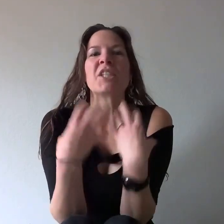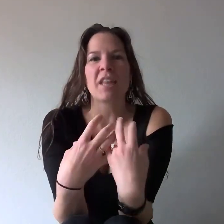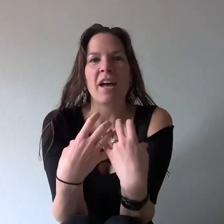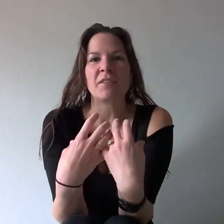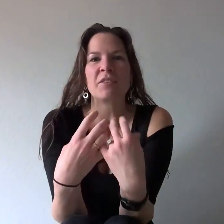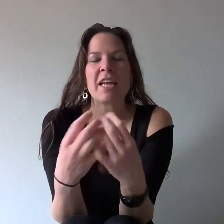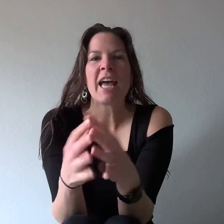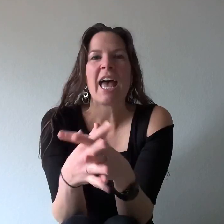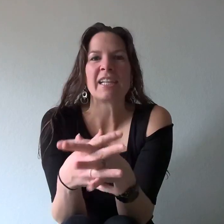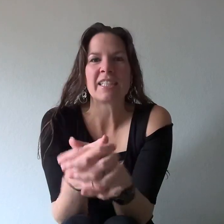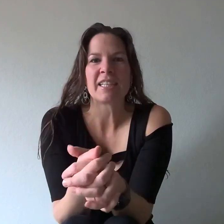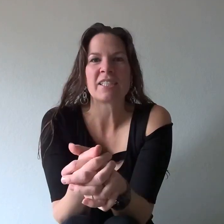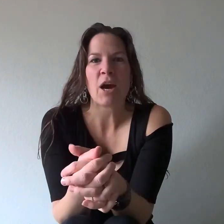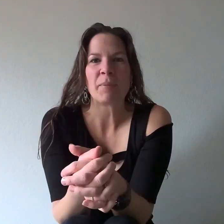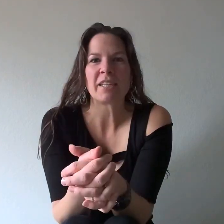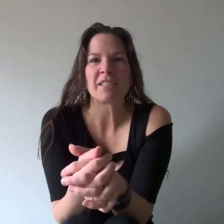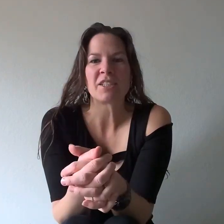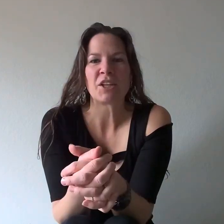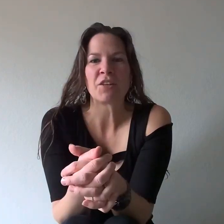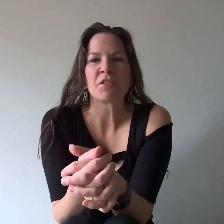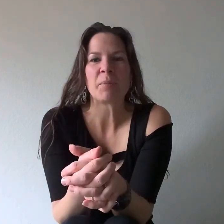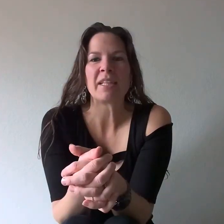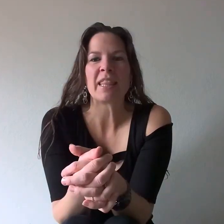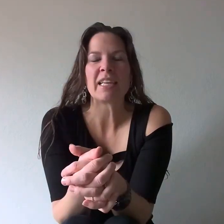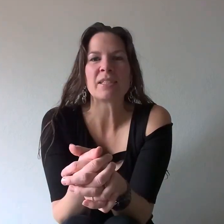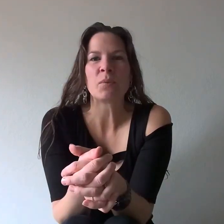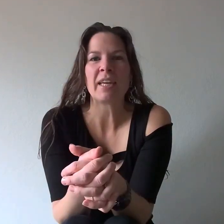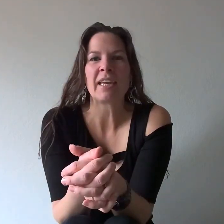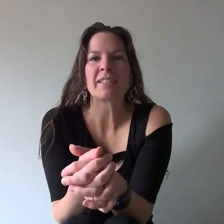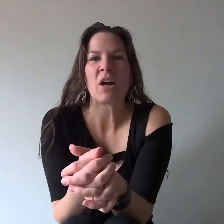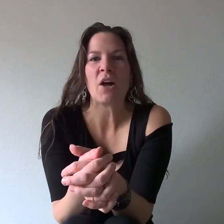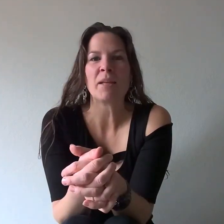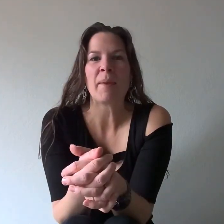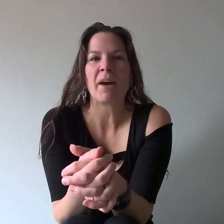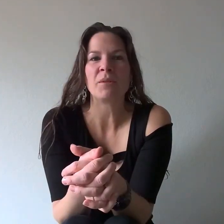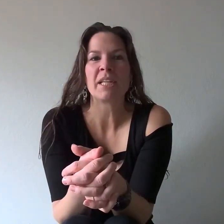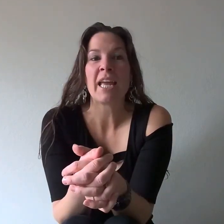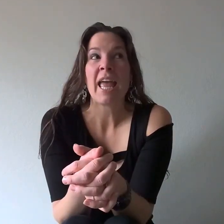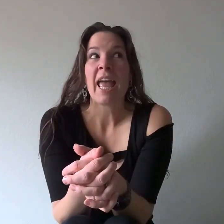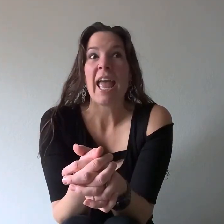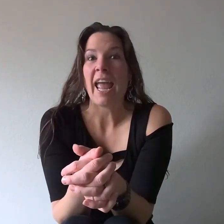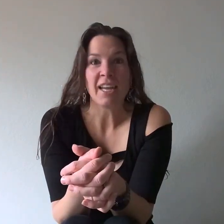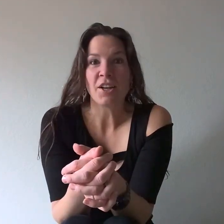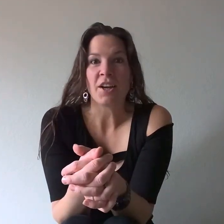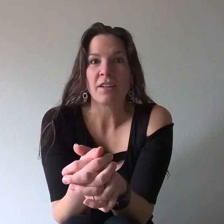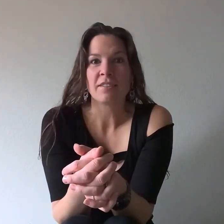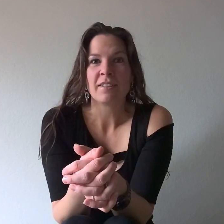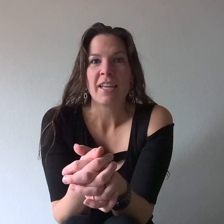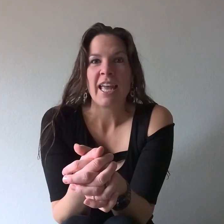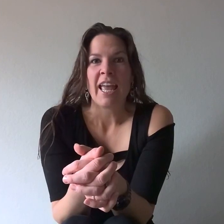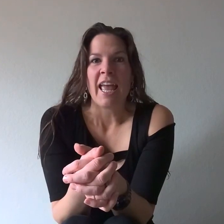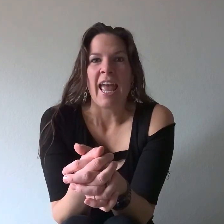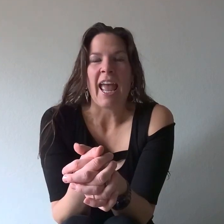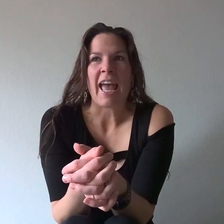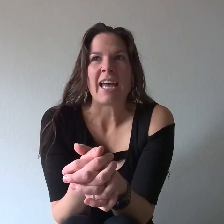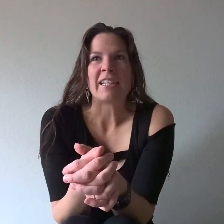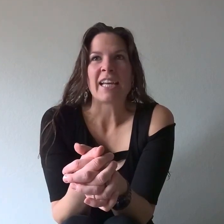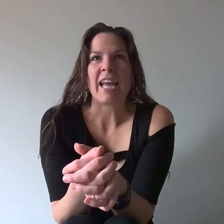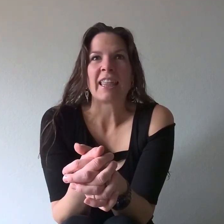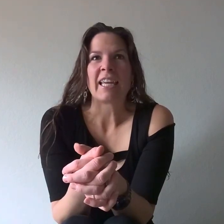love as this topic deserves. But this week is all about anger and I think